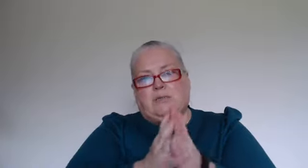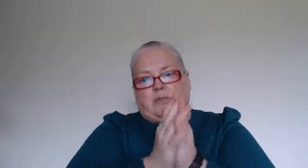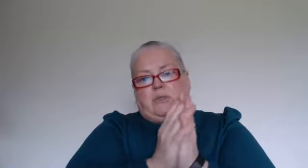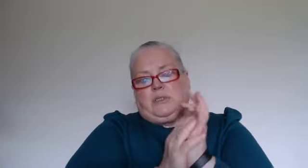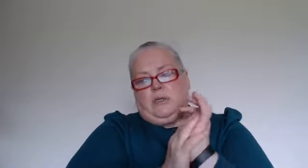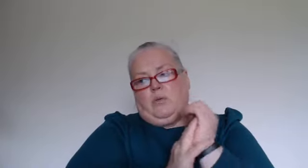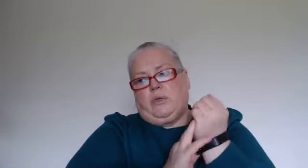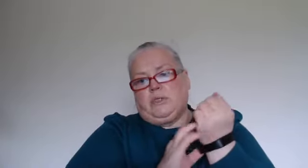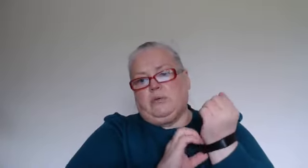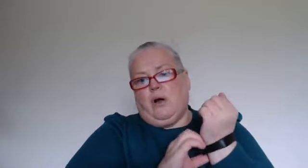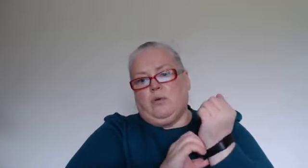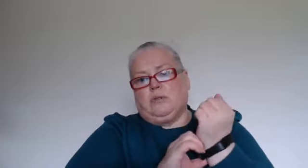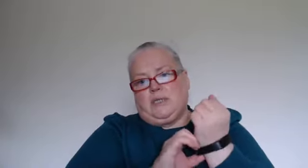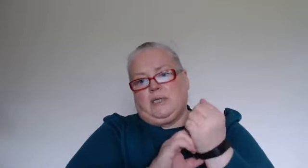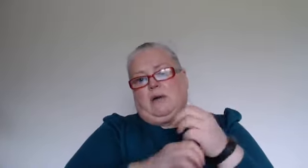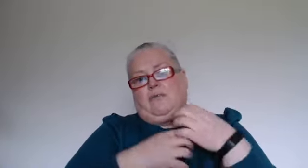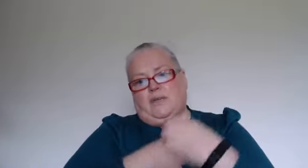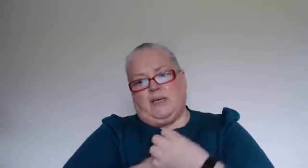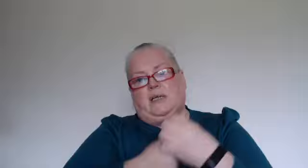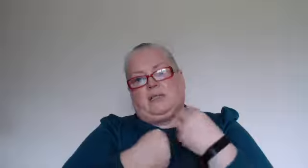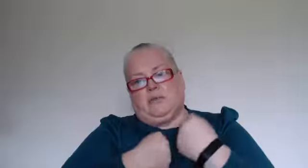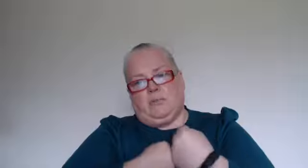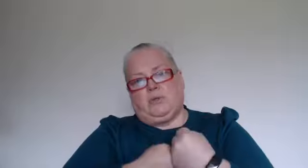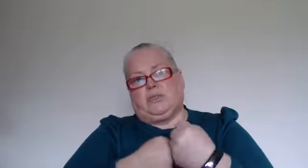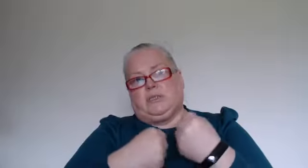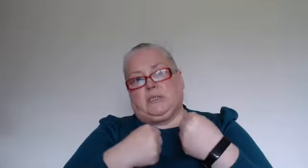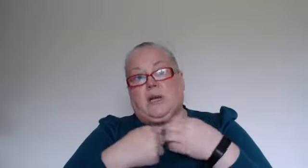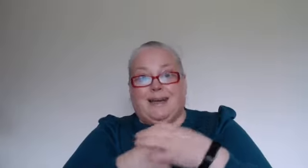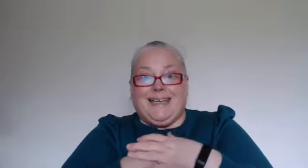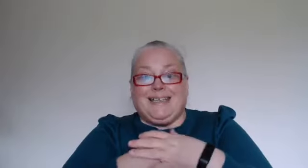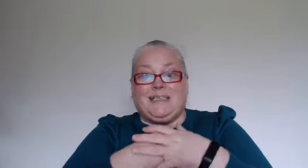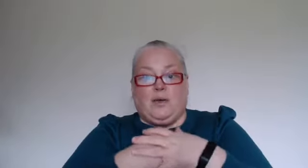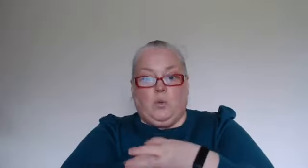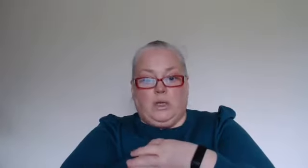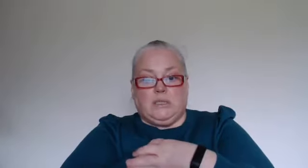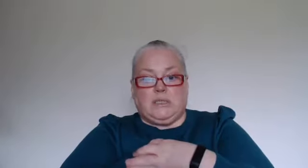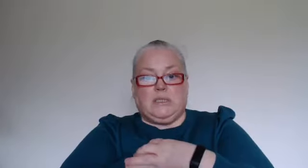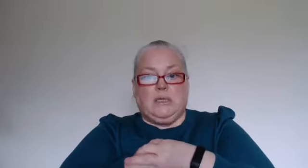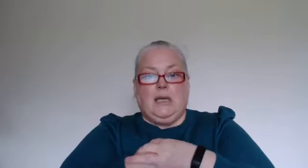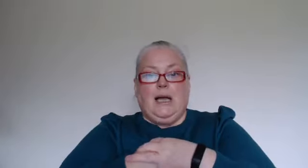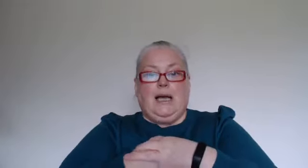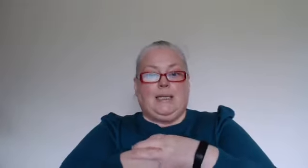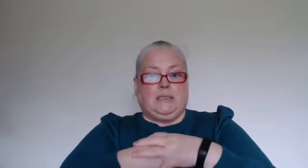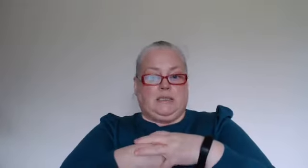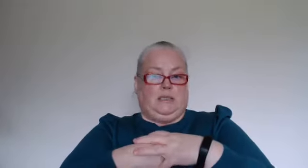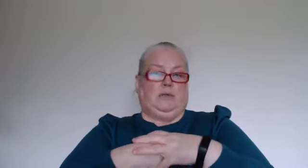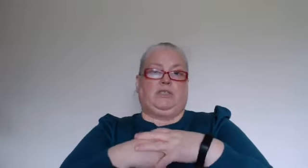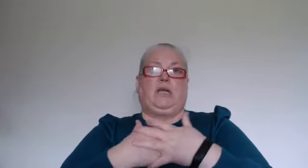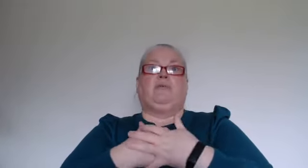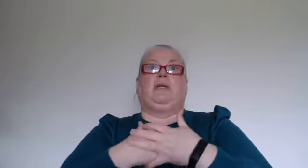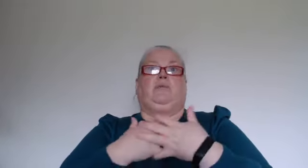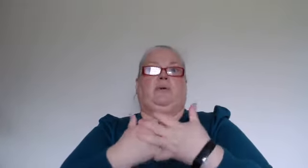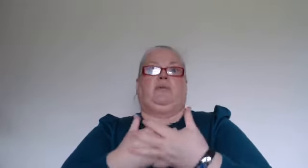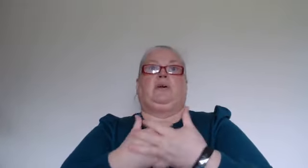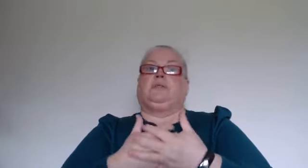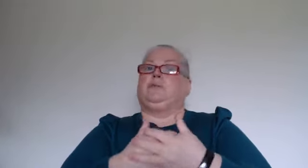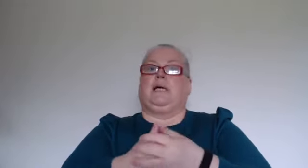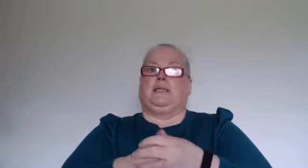a result you know we do hold in our feelings our emotions our needs and our wants and you know generally we've learned unhealthy